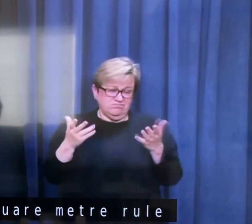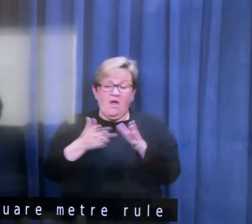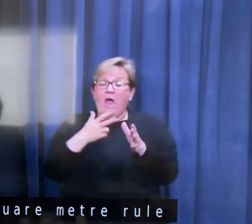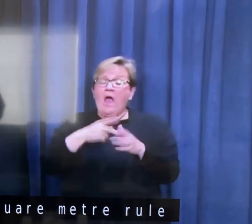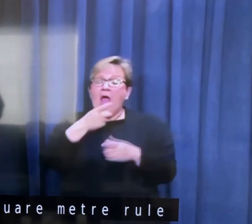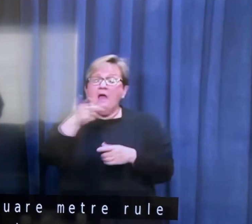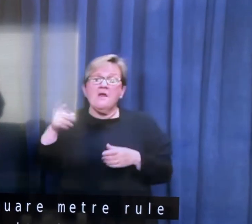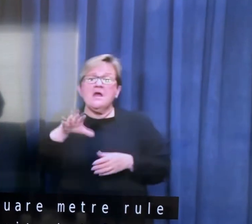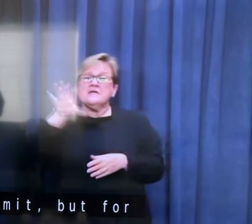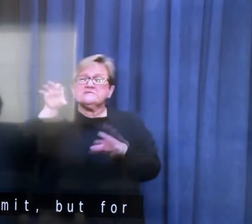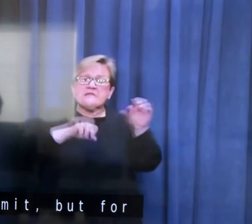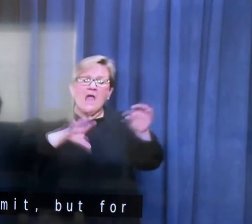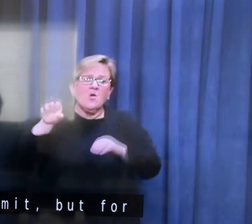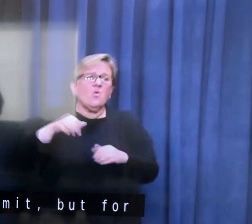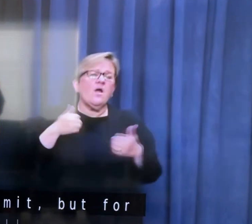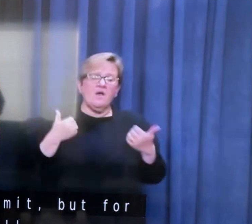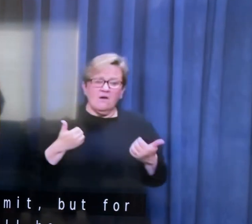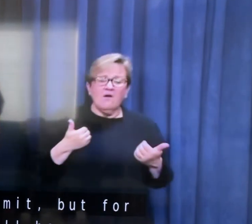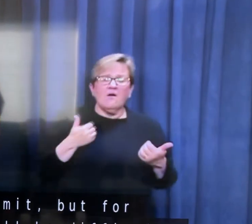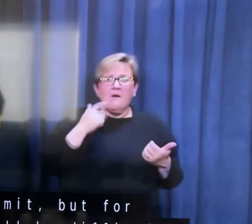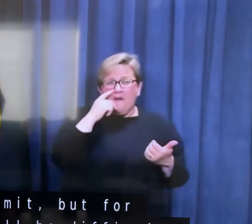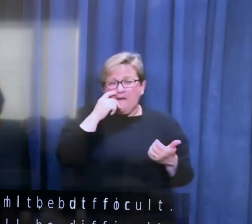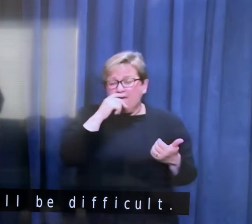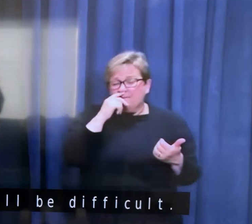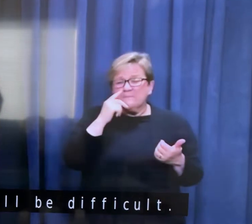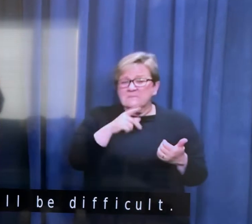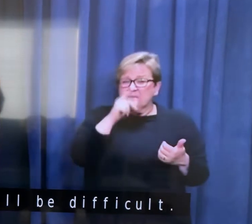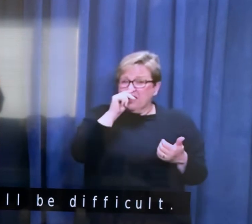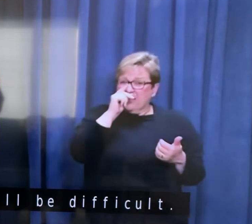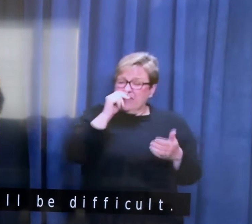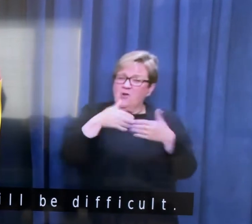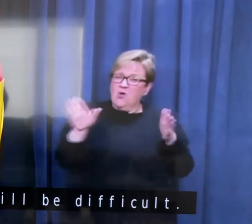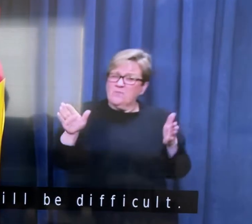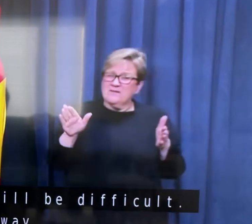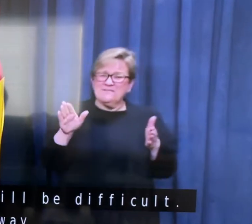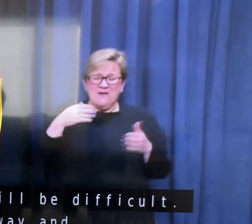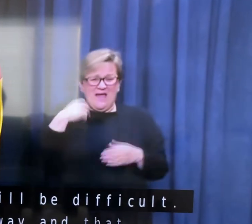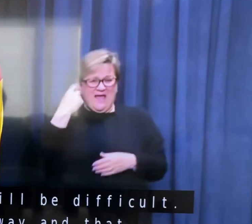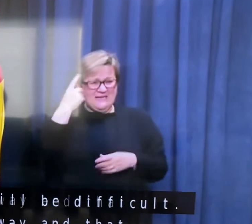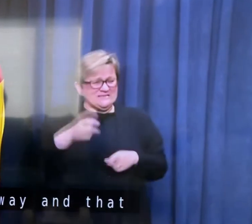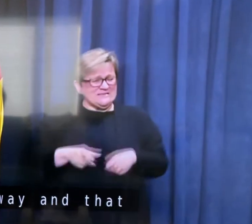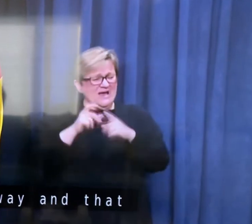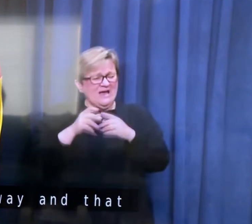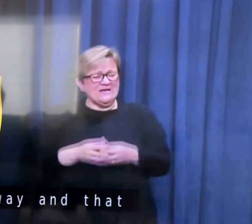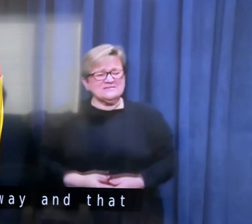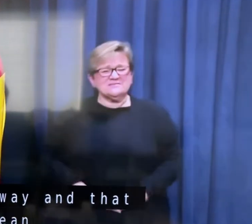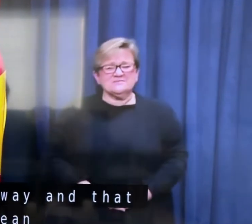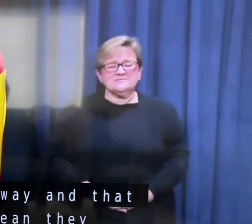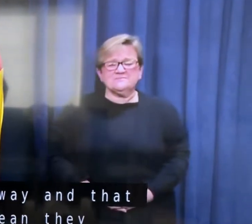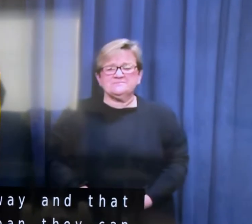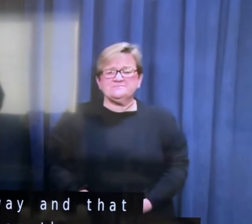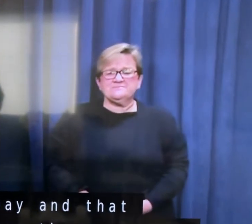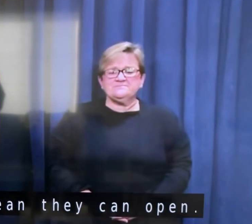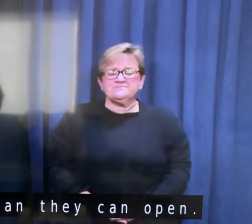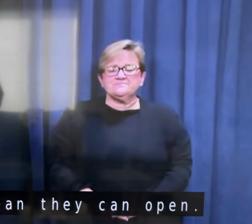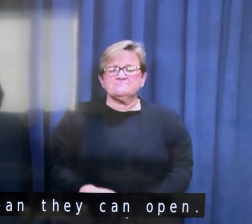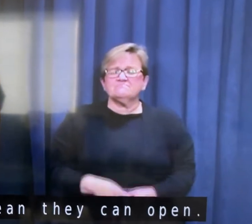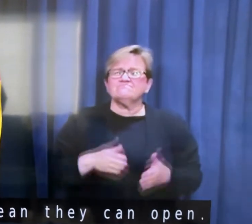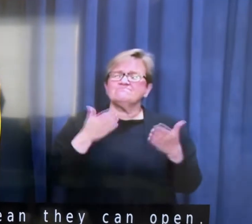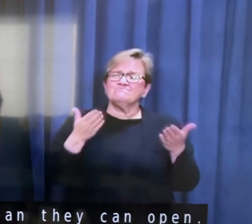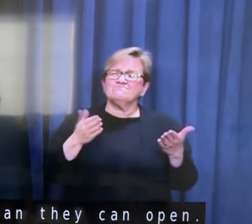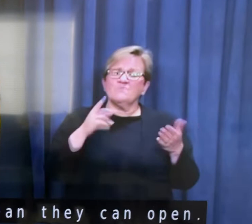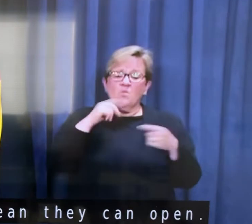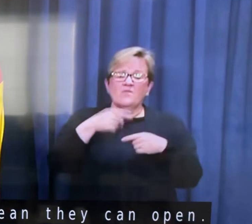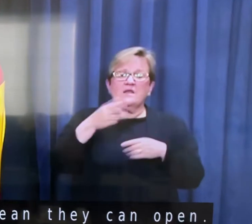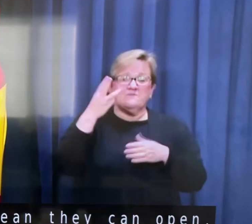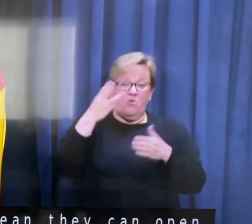take away and that arrangement will mean they can open but I understand it will be difficult so that will be in